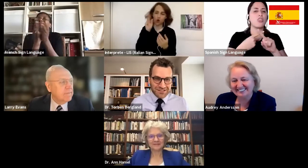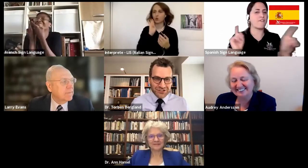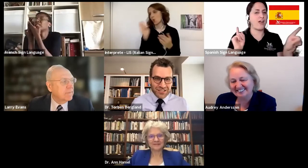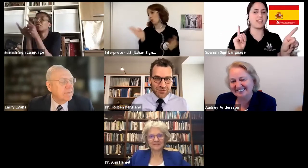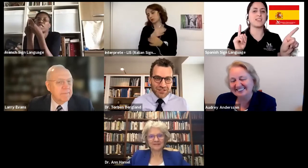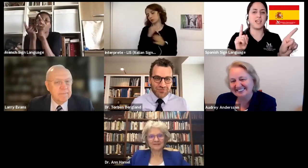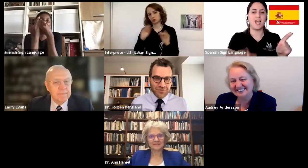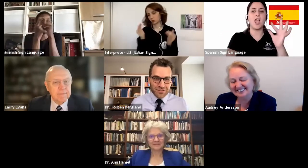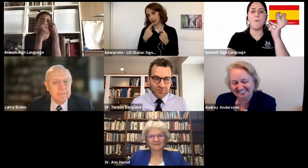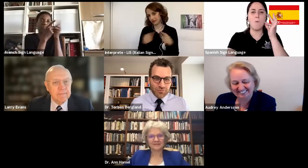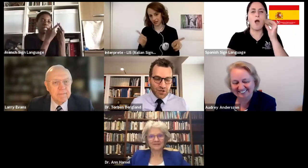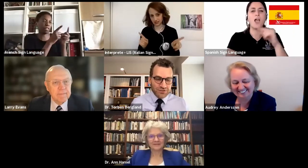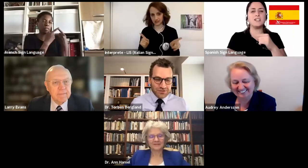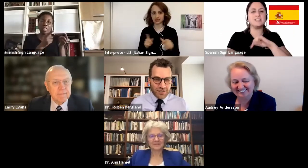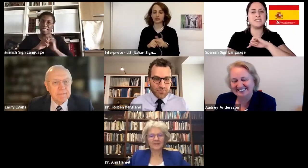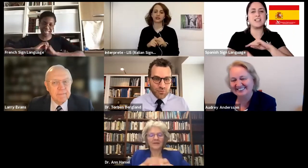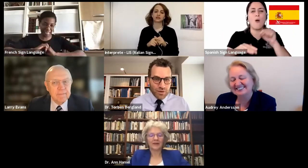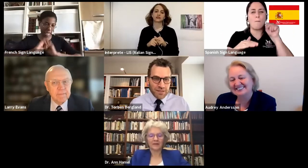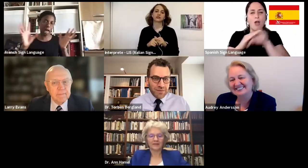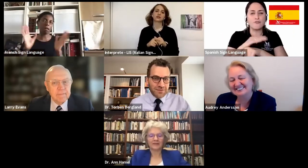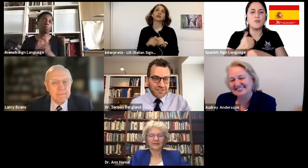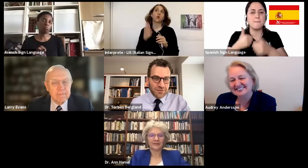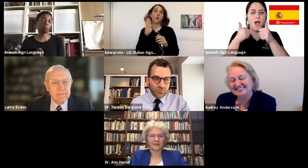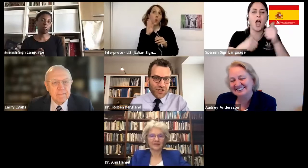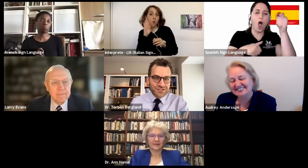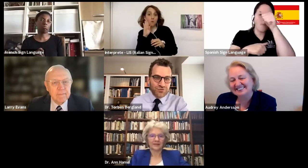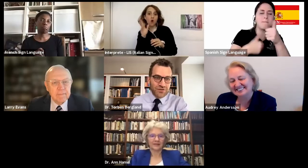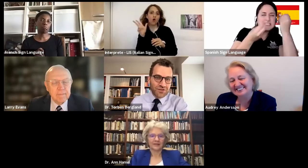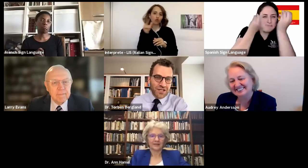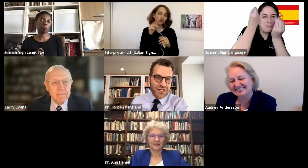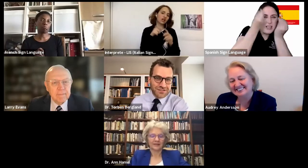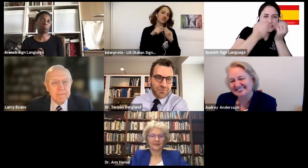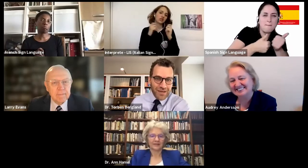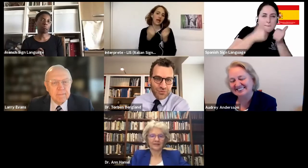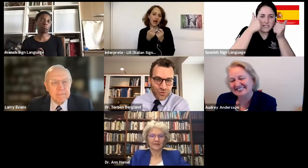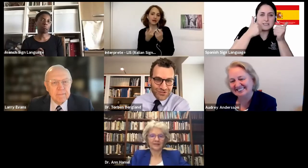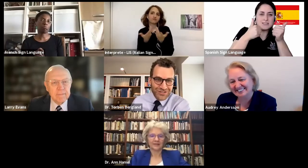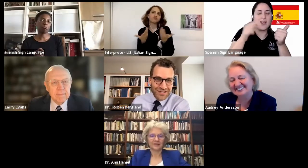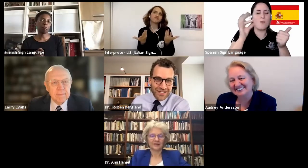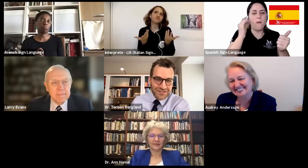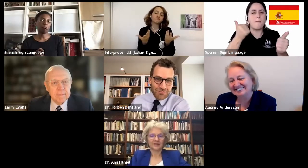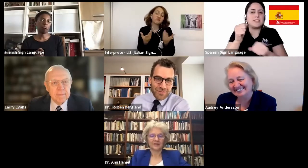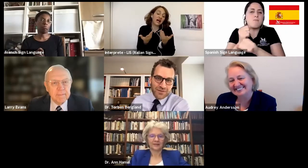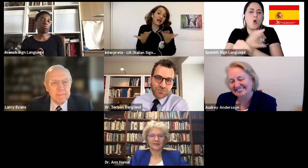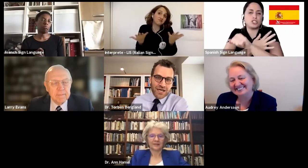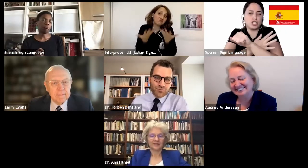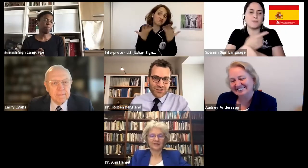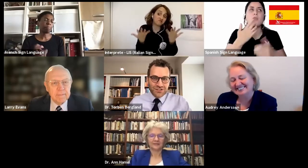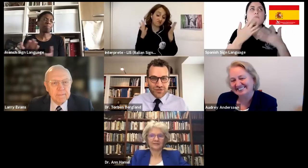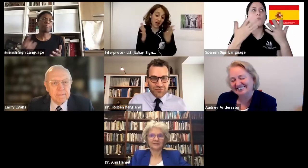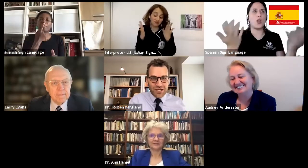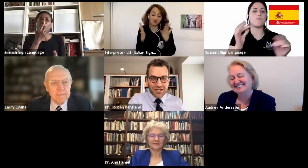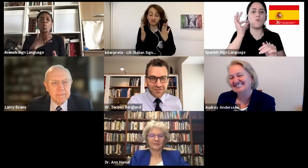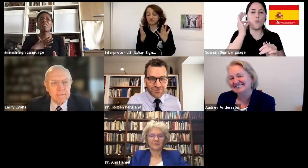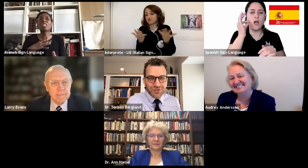female distinction can be difficult because some women may process grief like some men would, and some men might